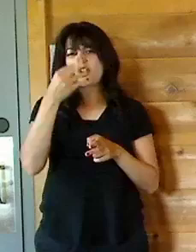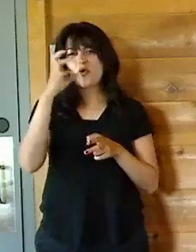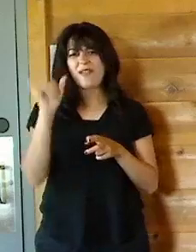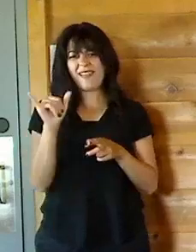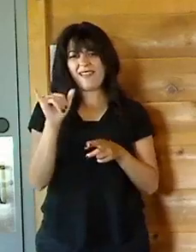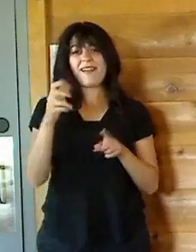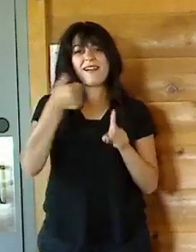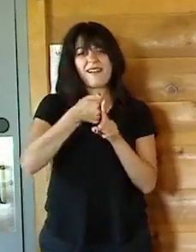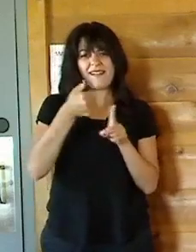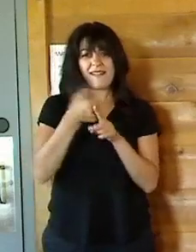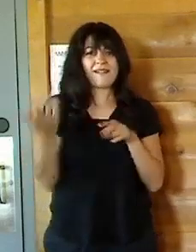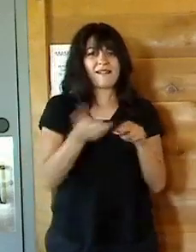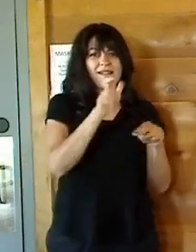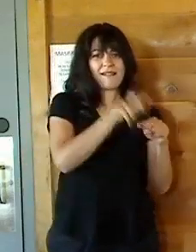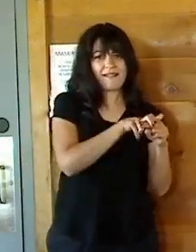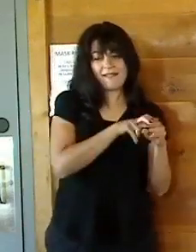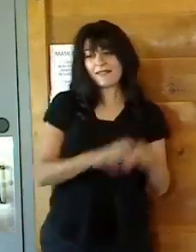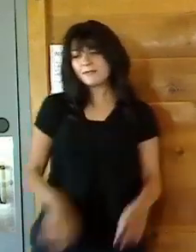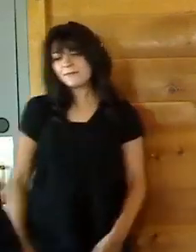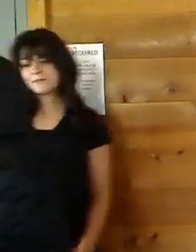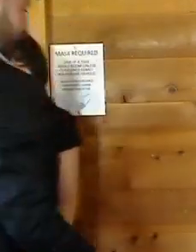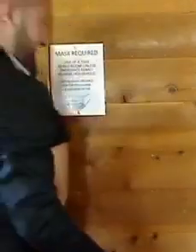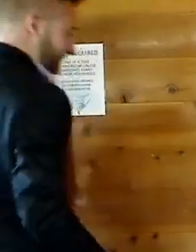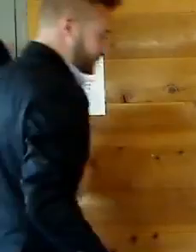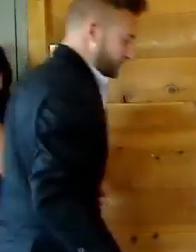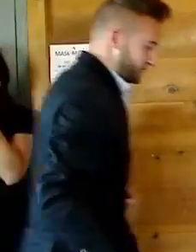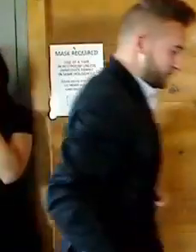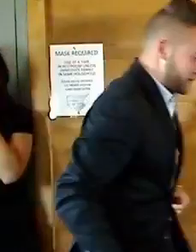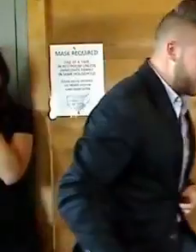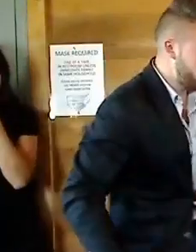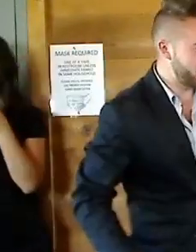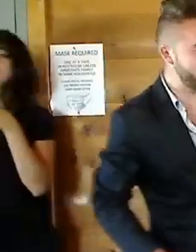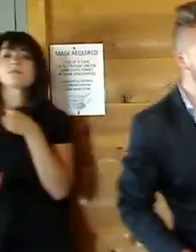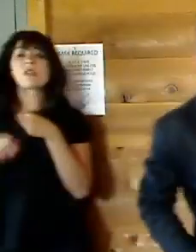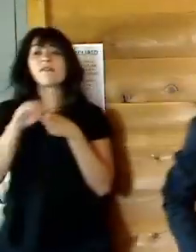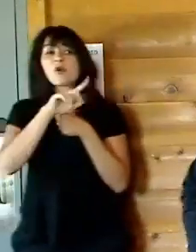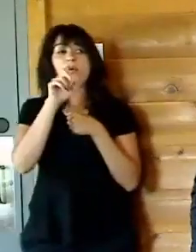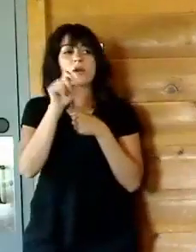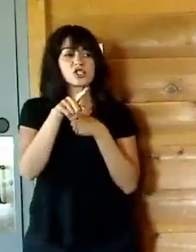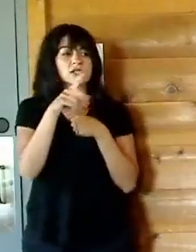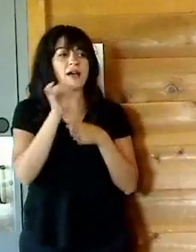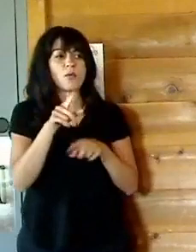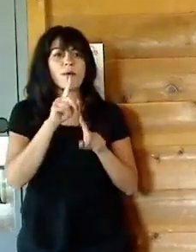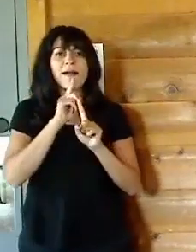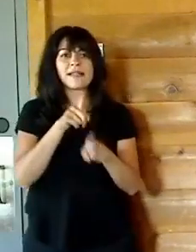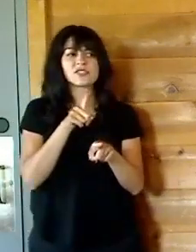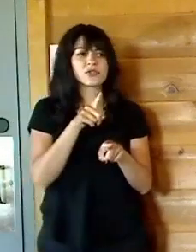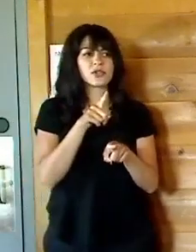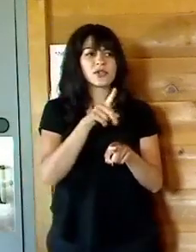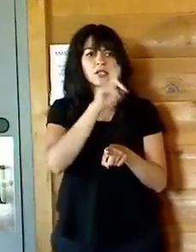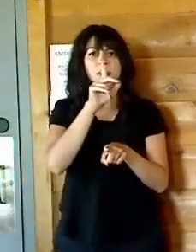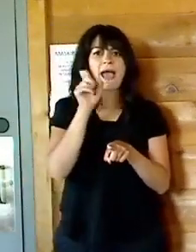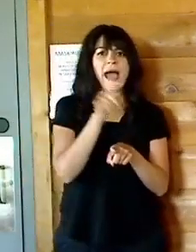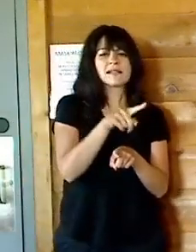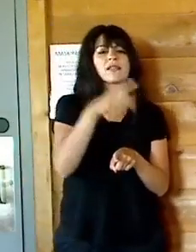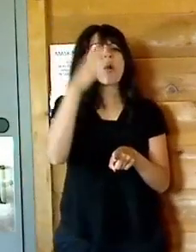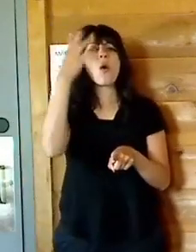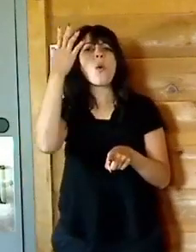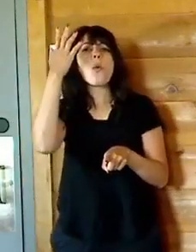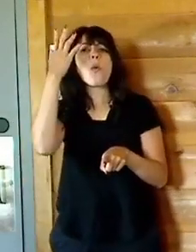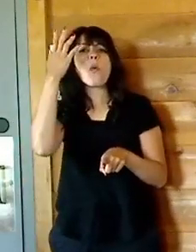Joe, as you sit down, you probably don't know much about this, but there's a question that I'm going to answer. The question is interestingly asked. It was, why was the